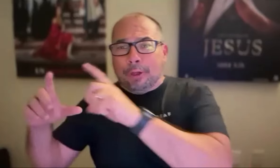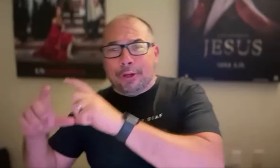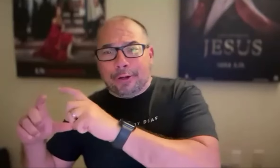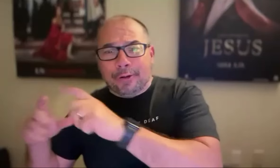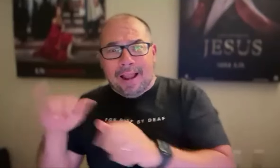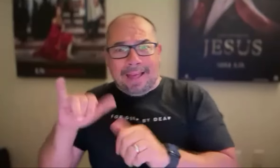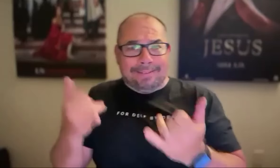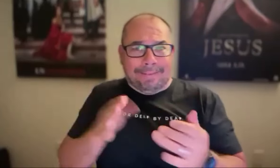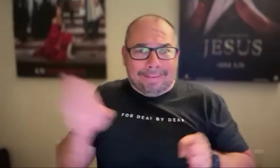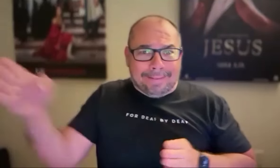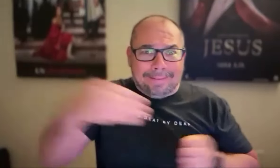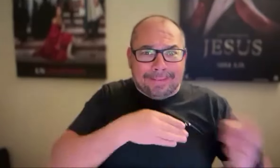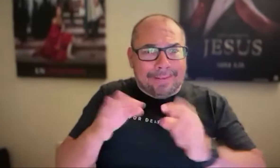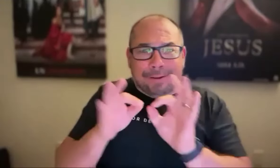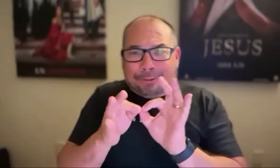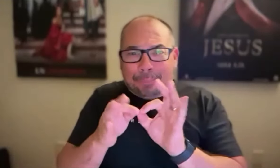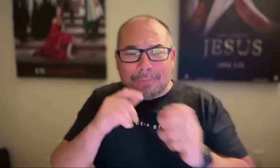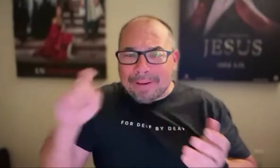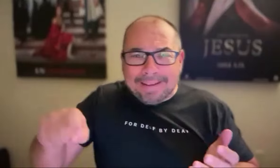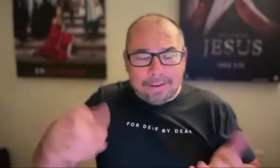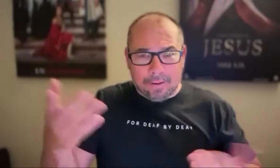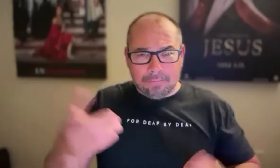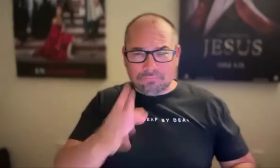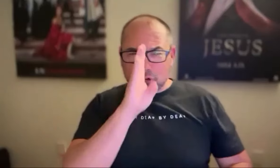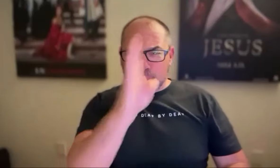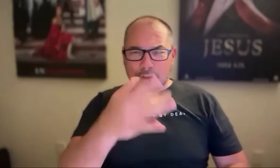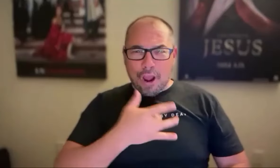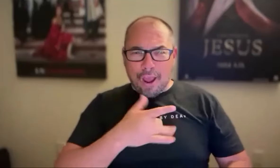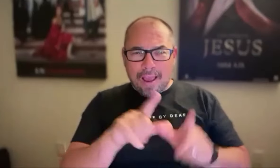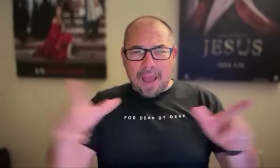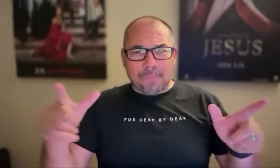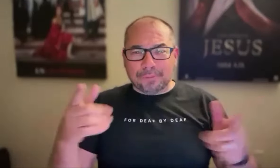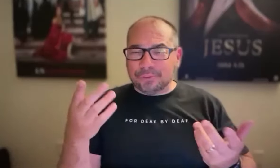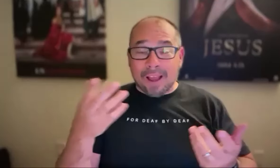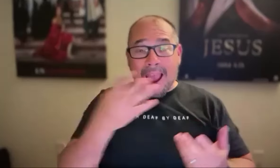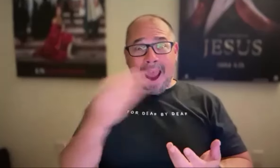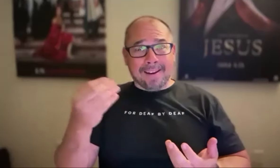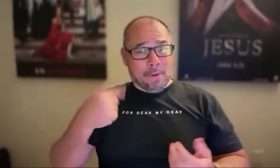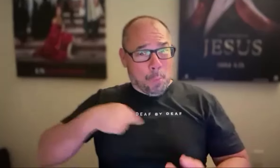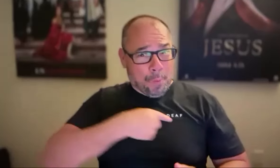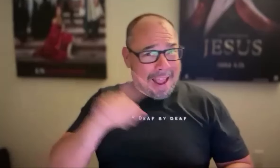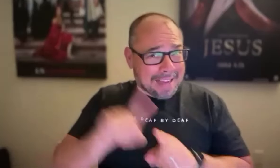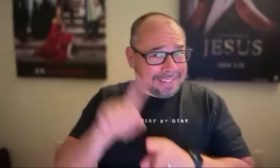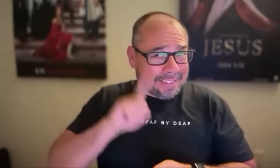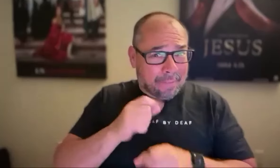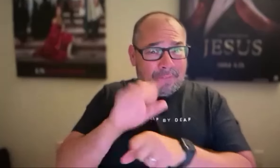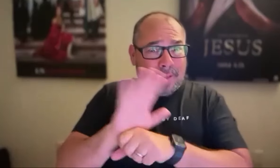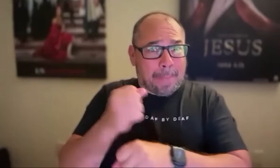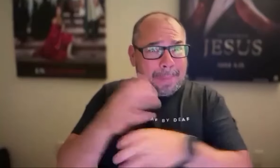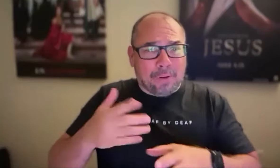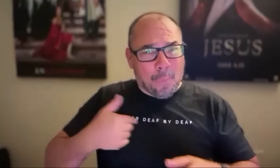down at the subtitle or at an interpreter in the bottom of the screen like you and I are doing right now. Like, you